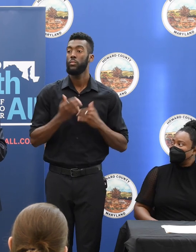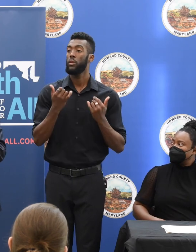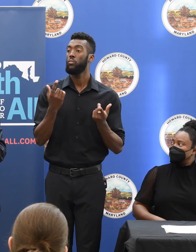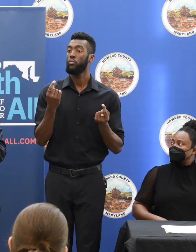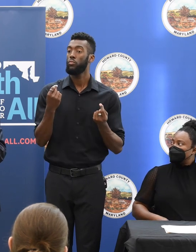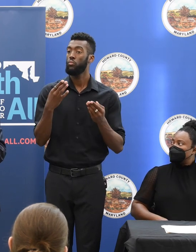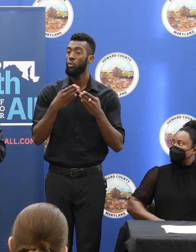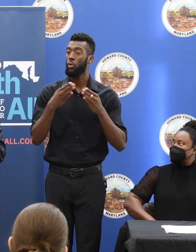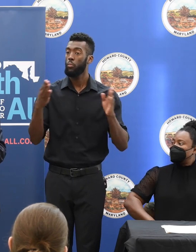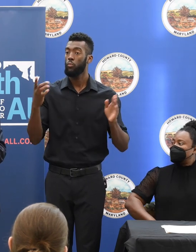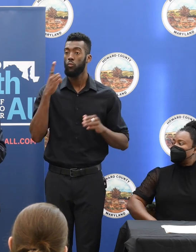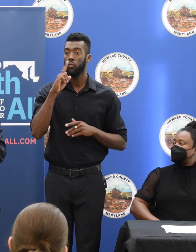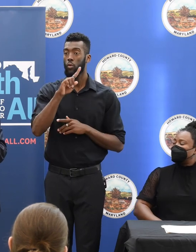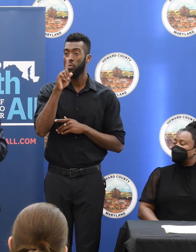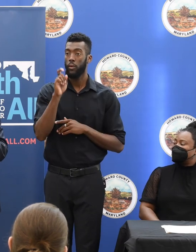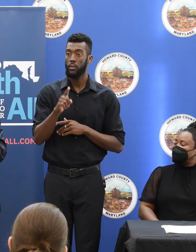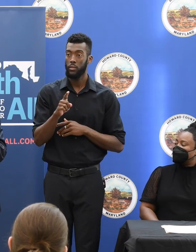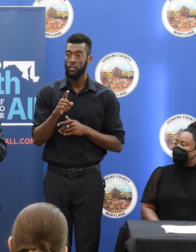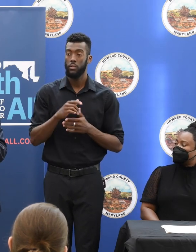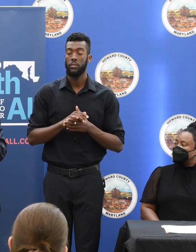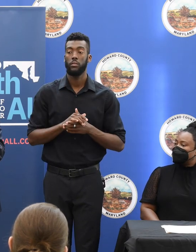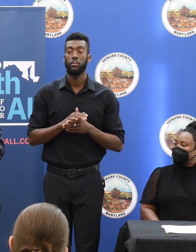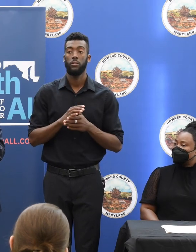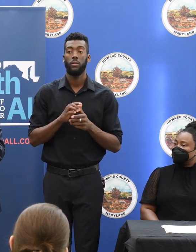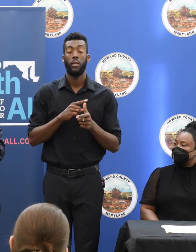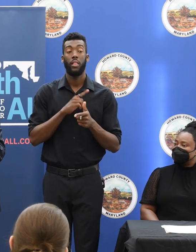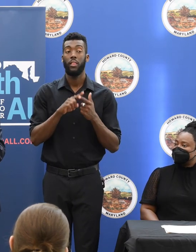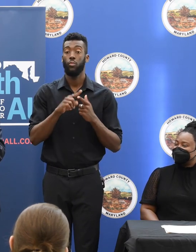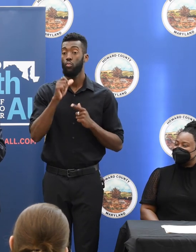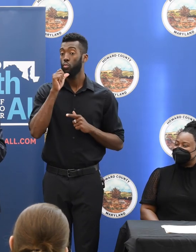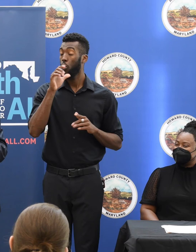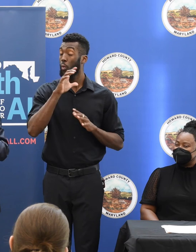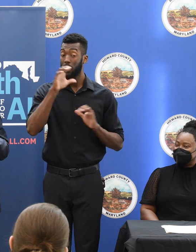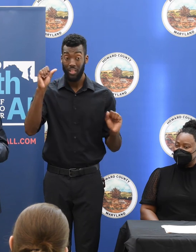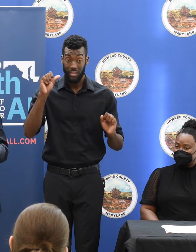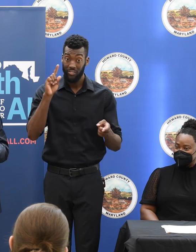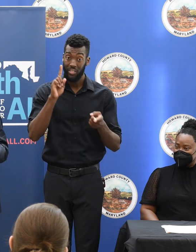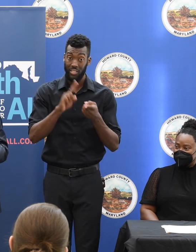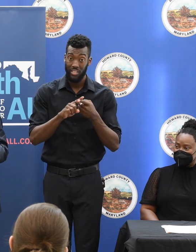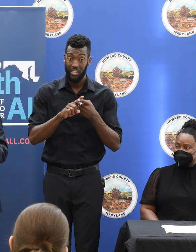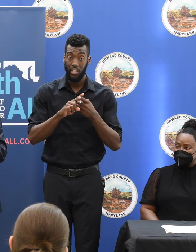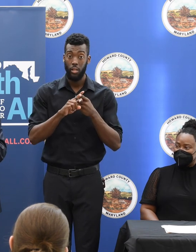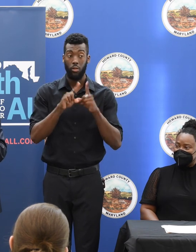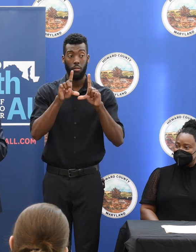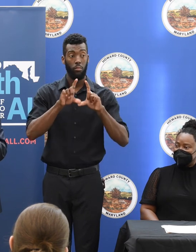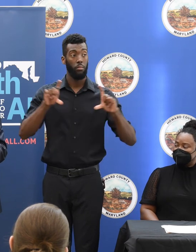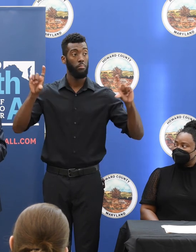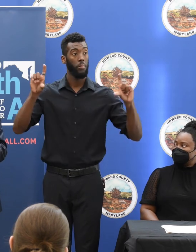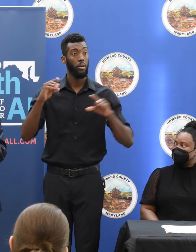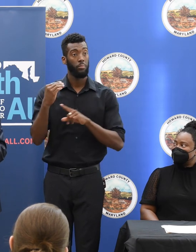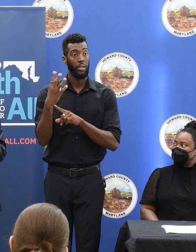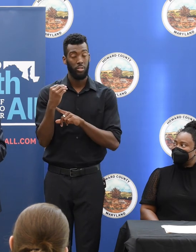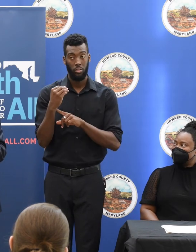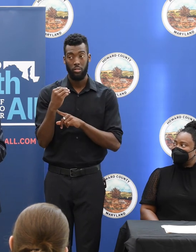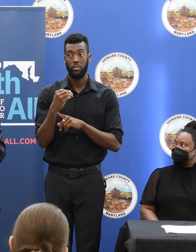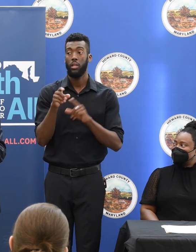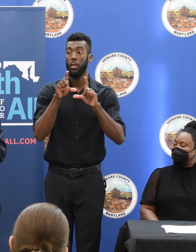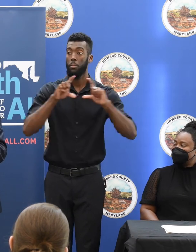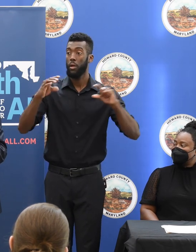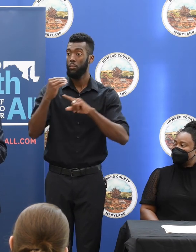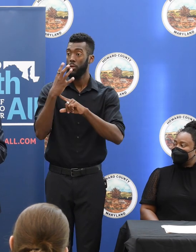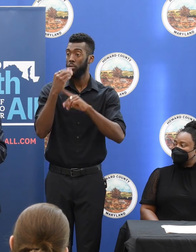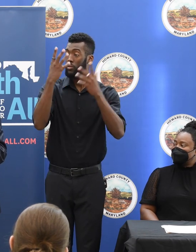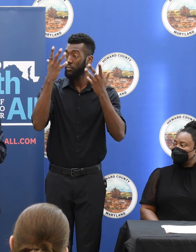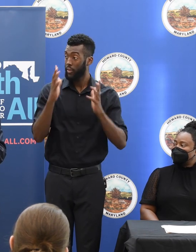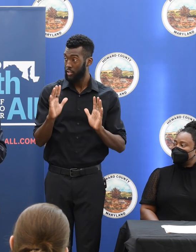is open it up to some questions and then do not leave until we get the banner picture. And then after we get the banner picture,